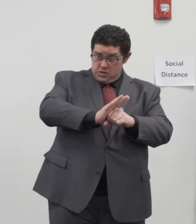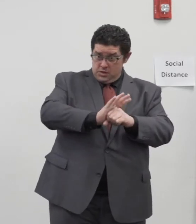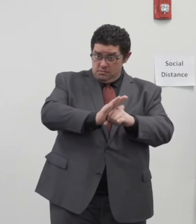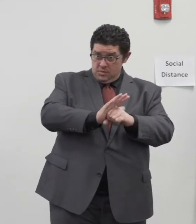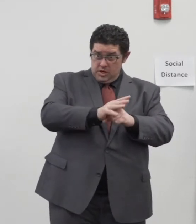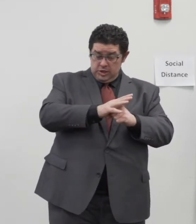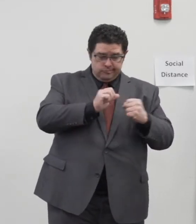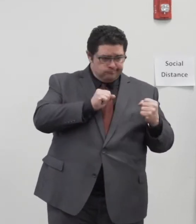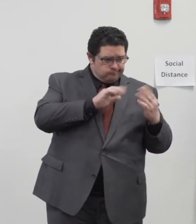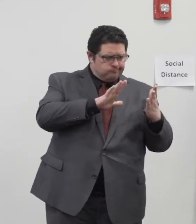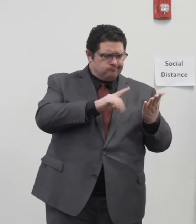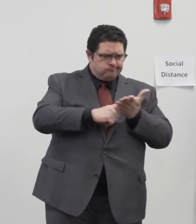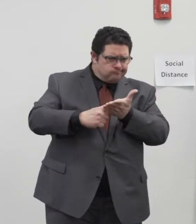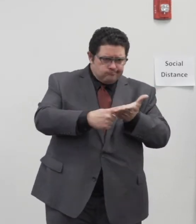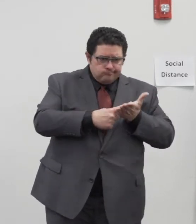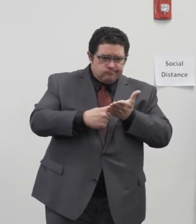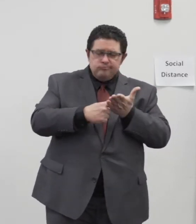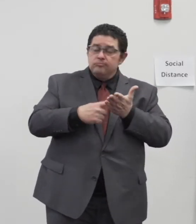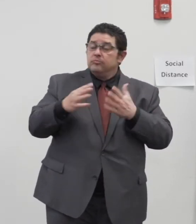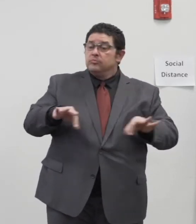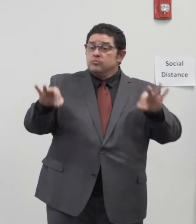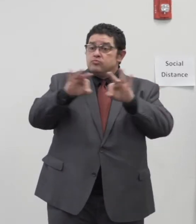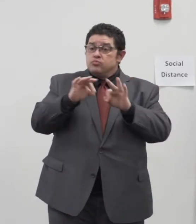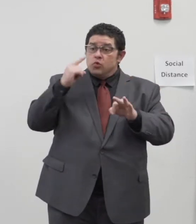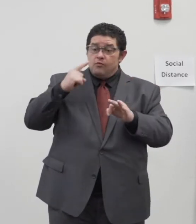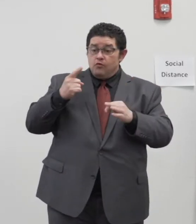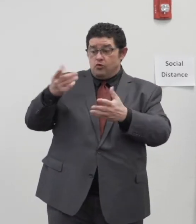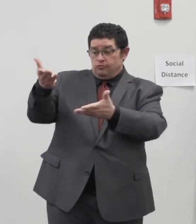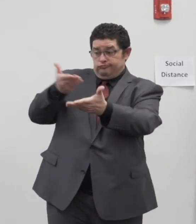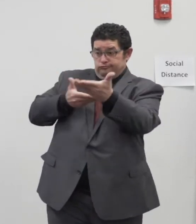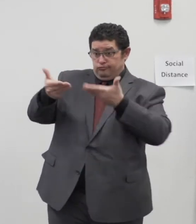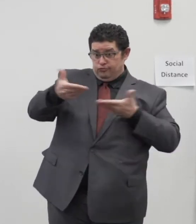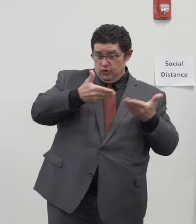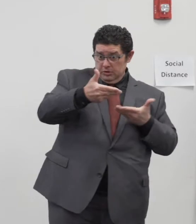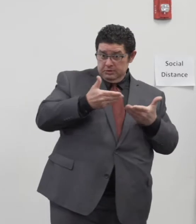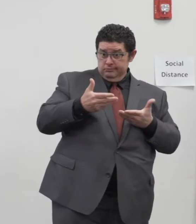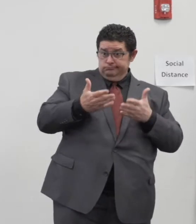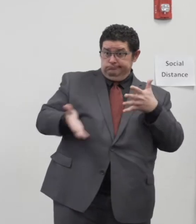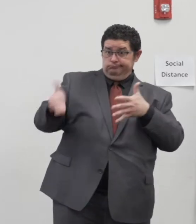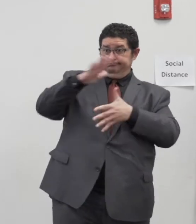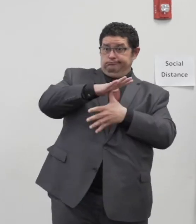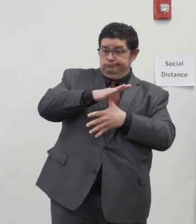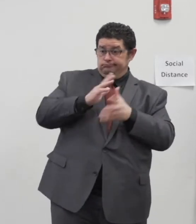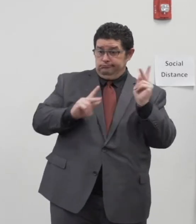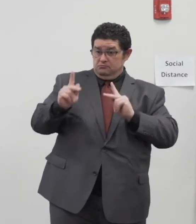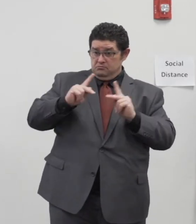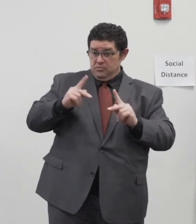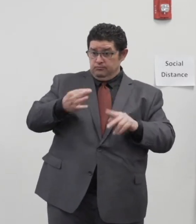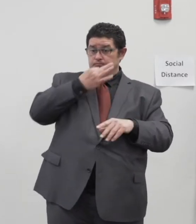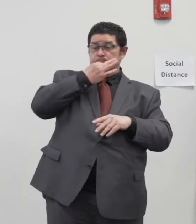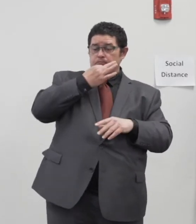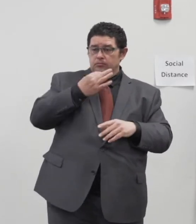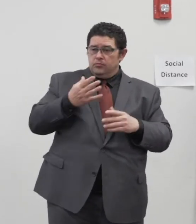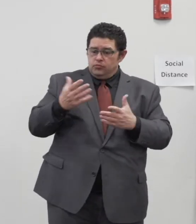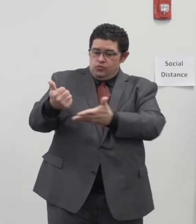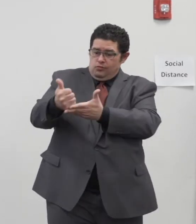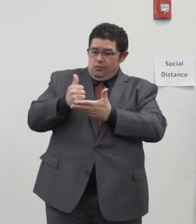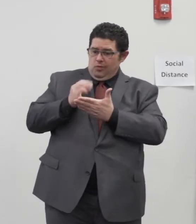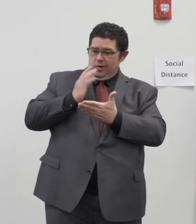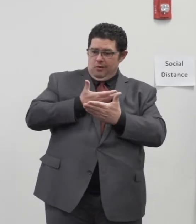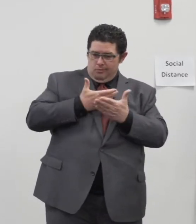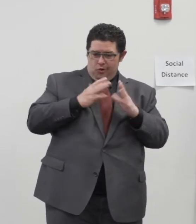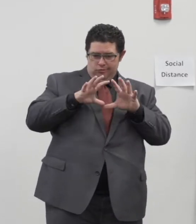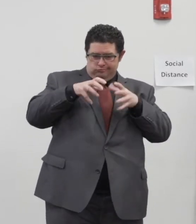the top expertise and top individuals into our administration to help with our county